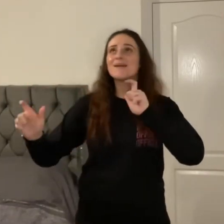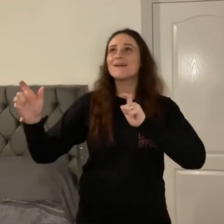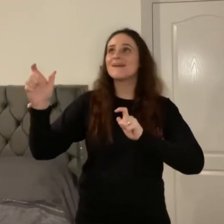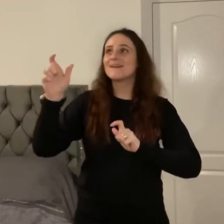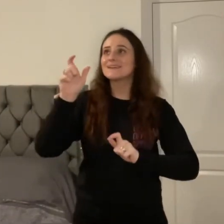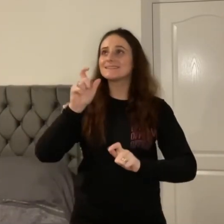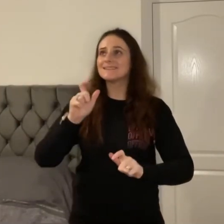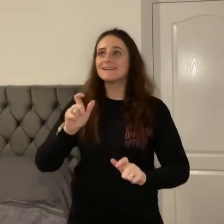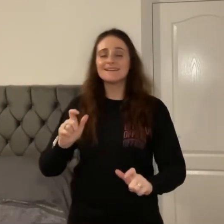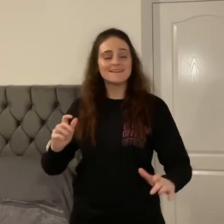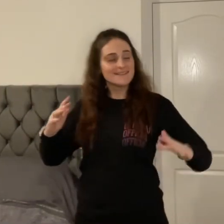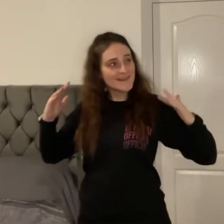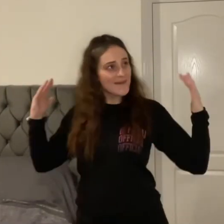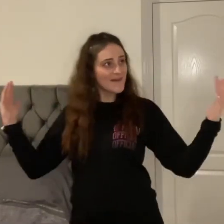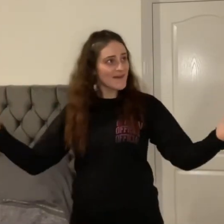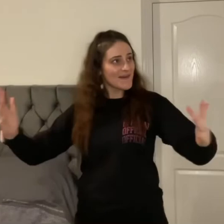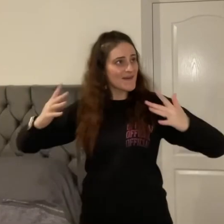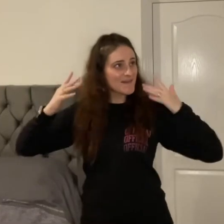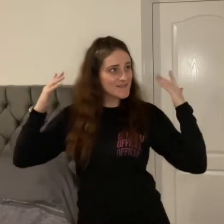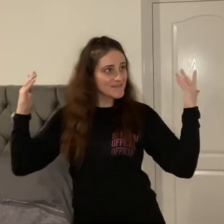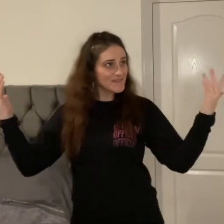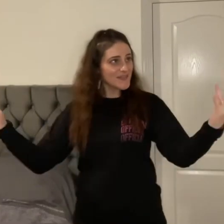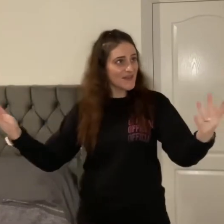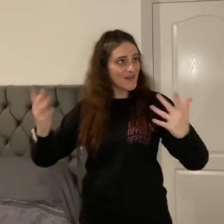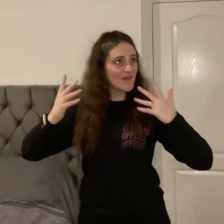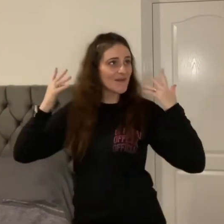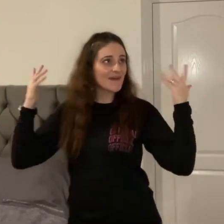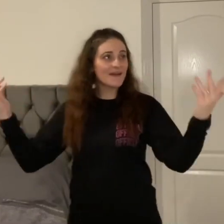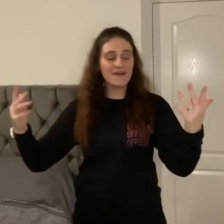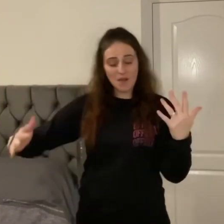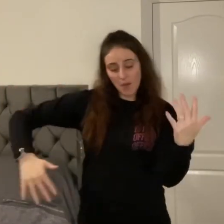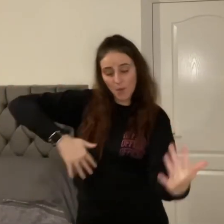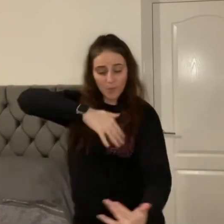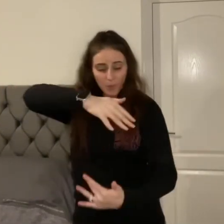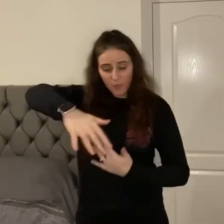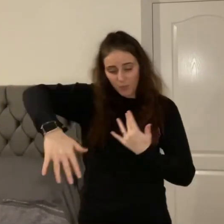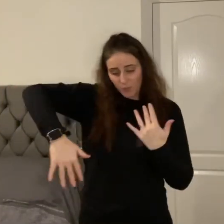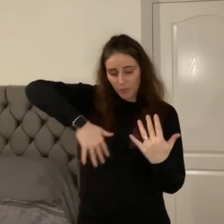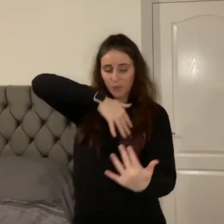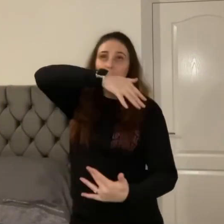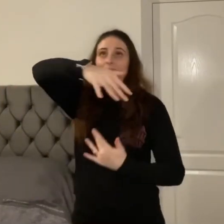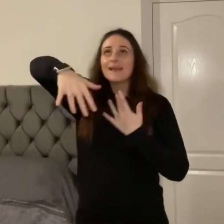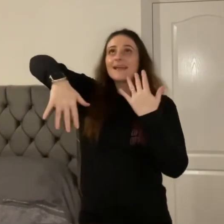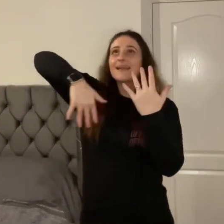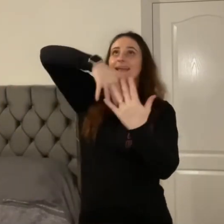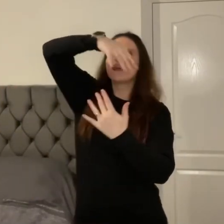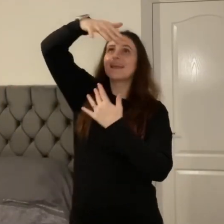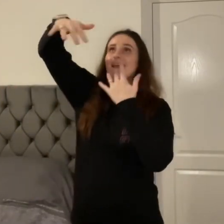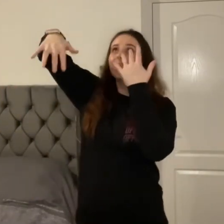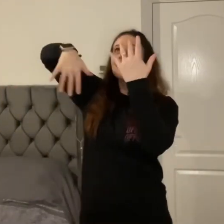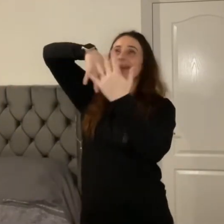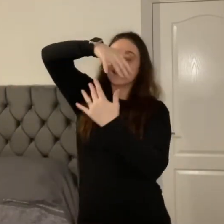of the wind. THE END The END